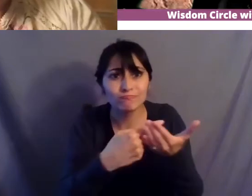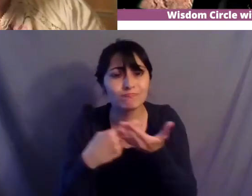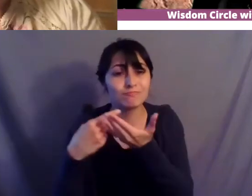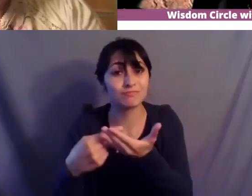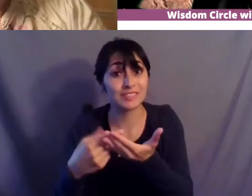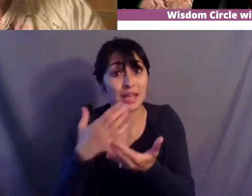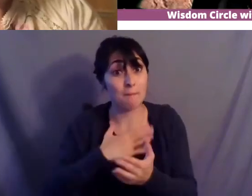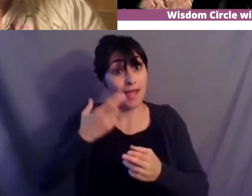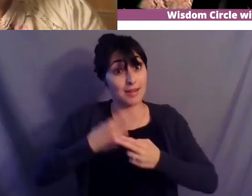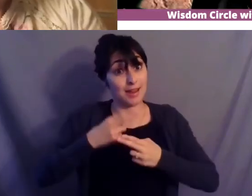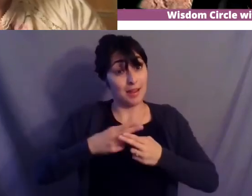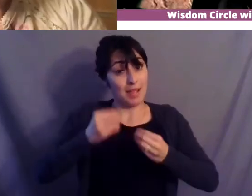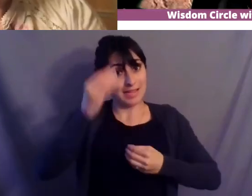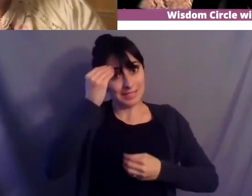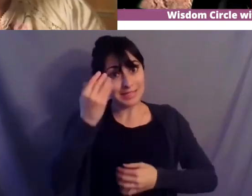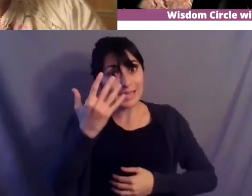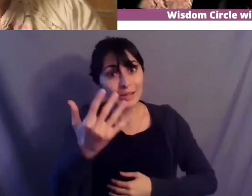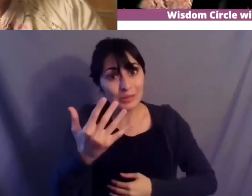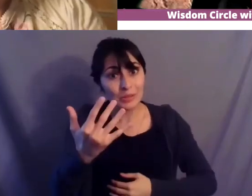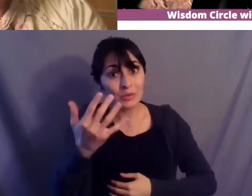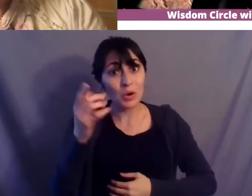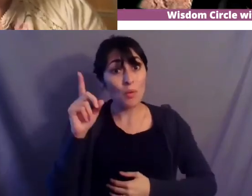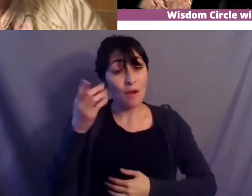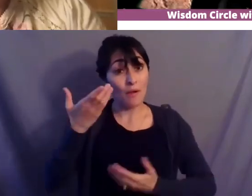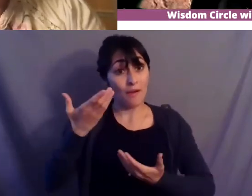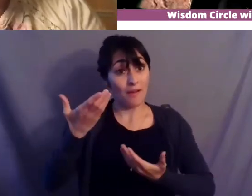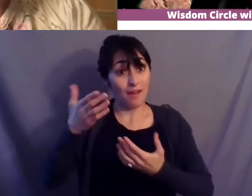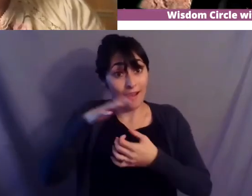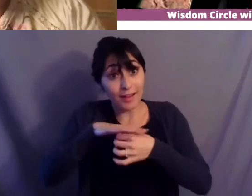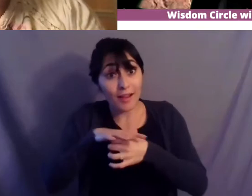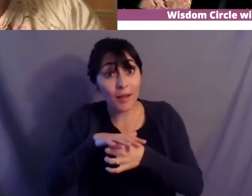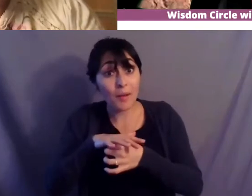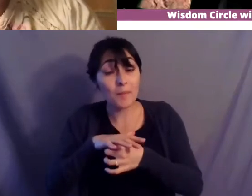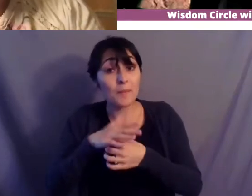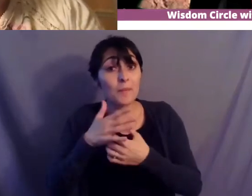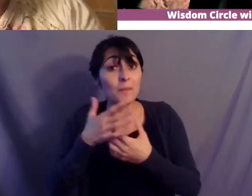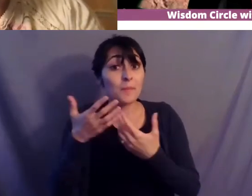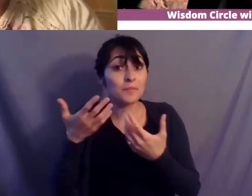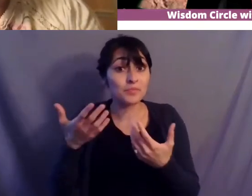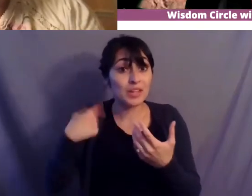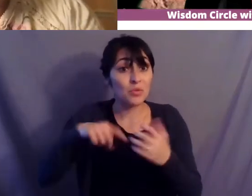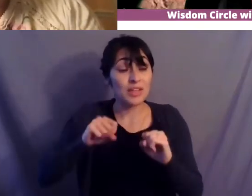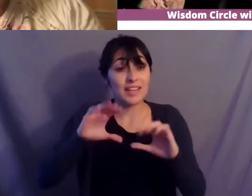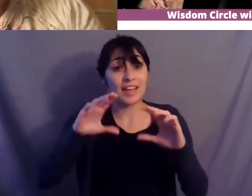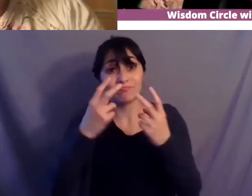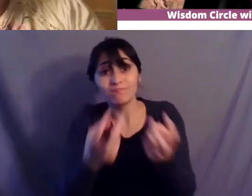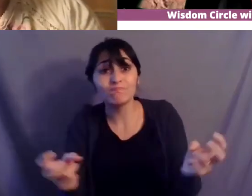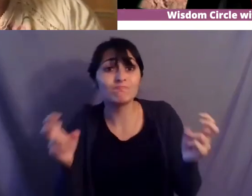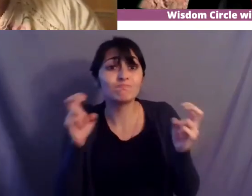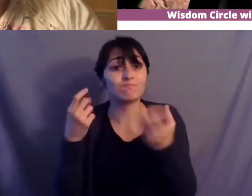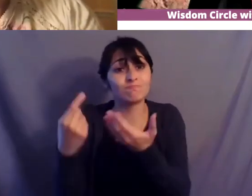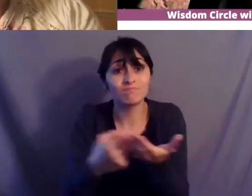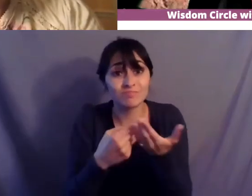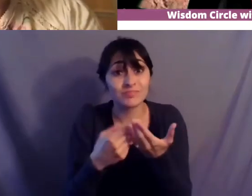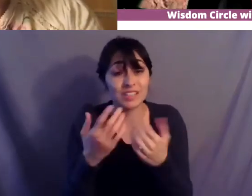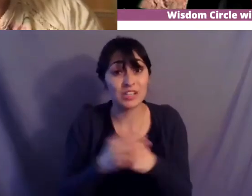my name and i can tell you where i am and we can come back you know together i'm like somebody got up